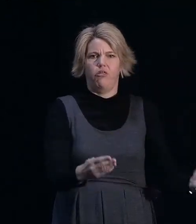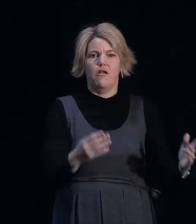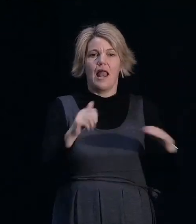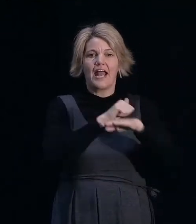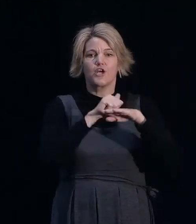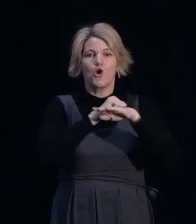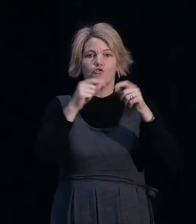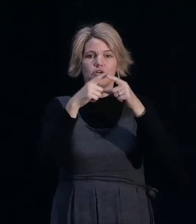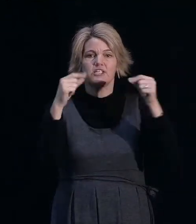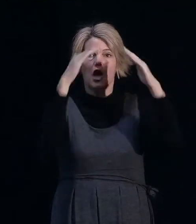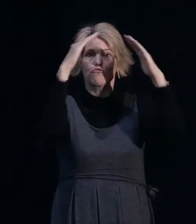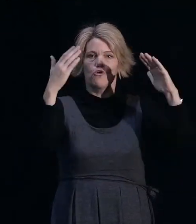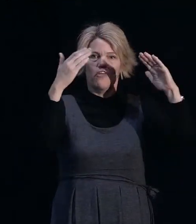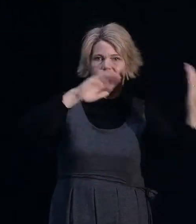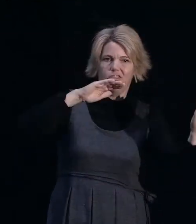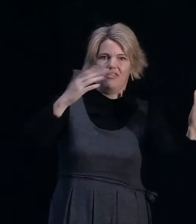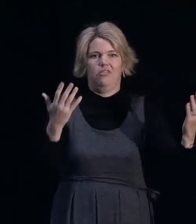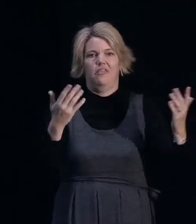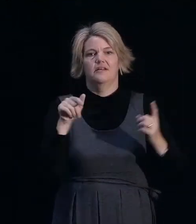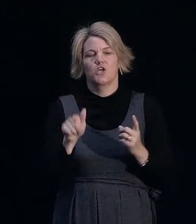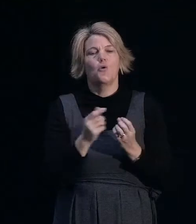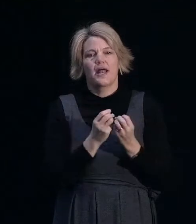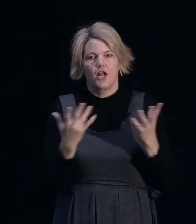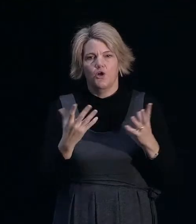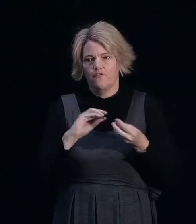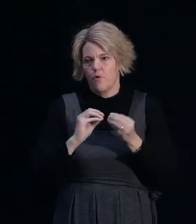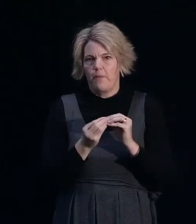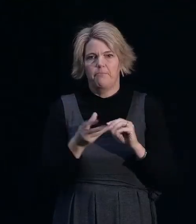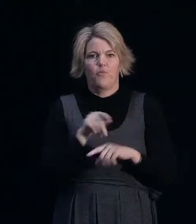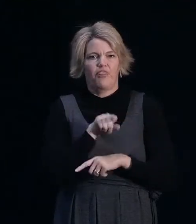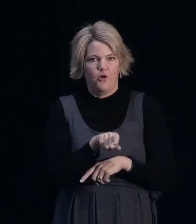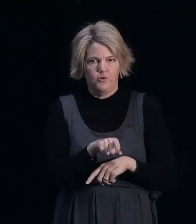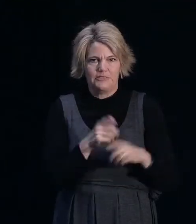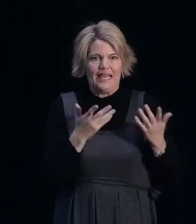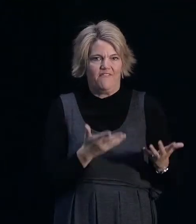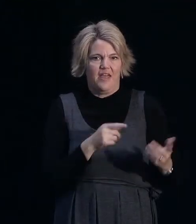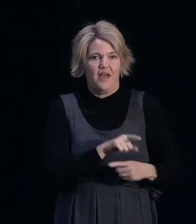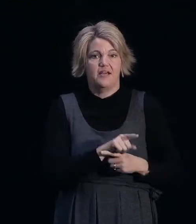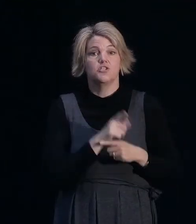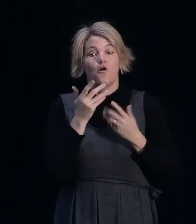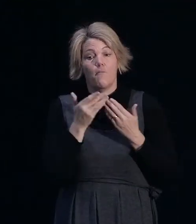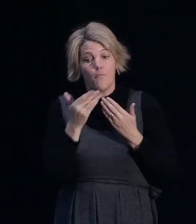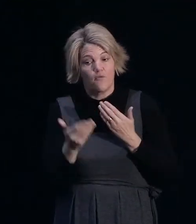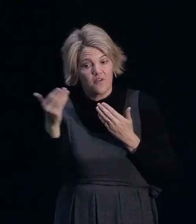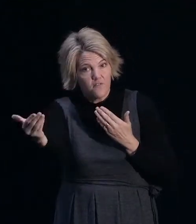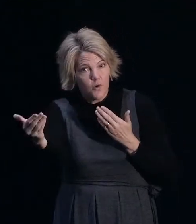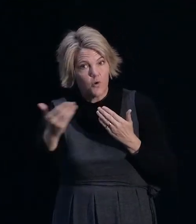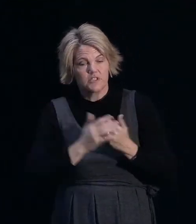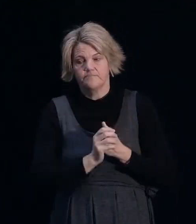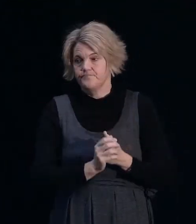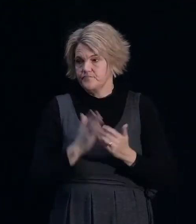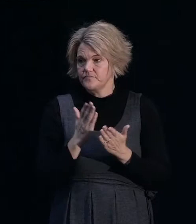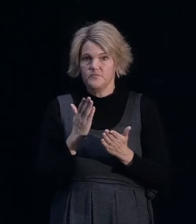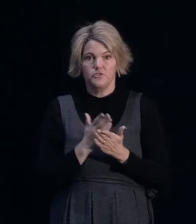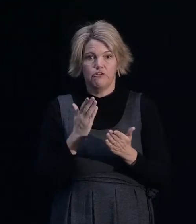get sort of tossed around and come off their rafters. So moving forward, we are sort of unashamedly